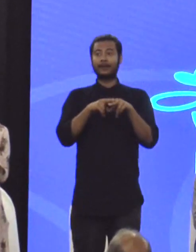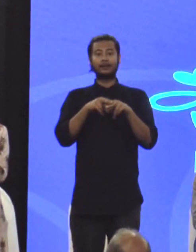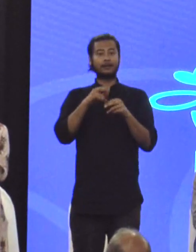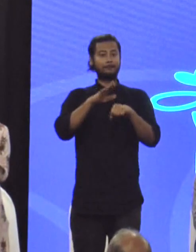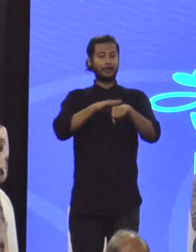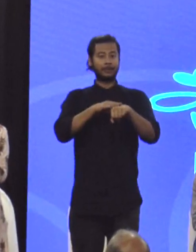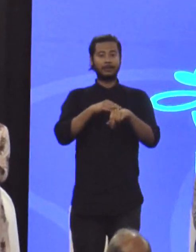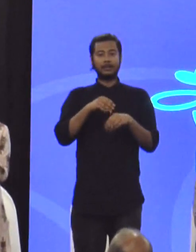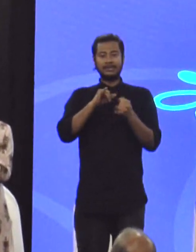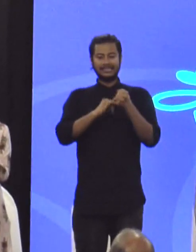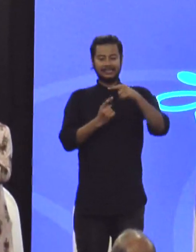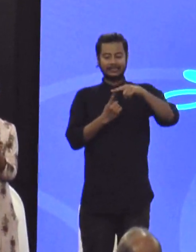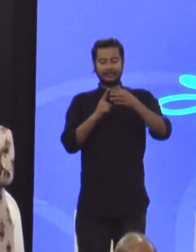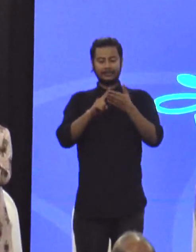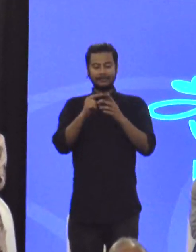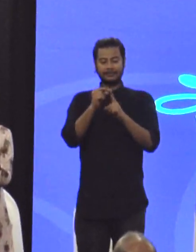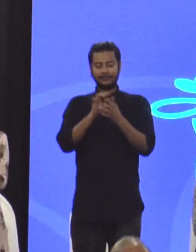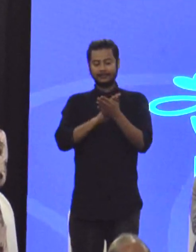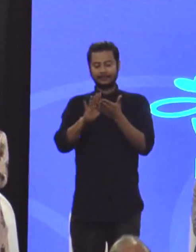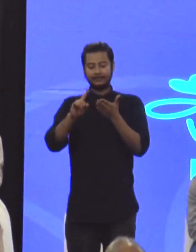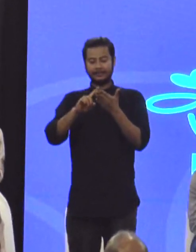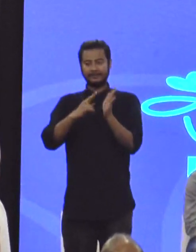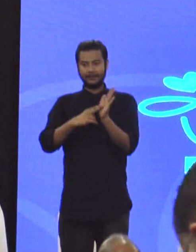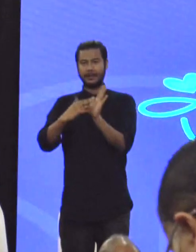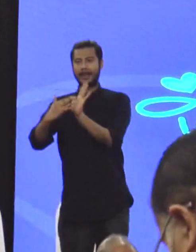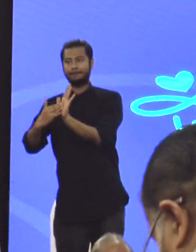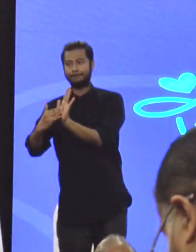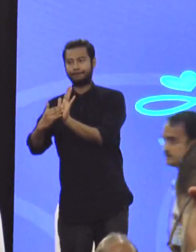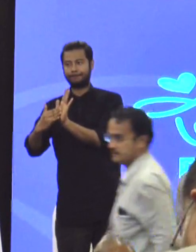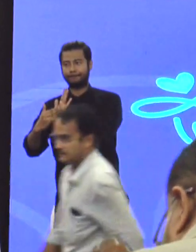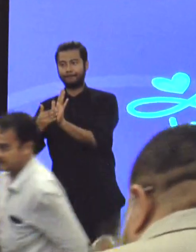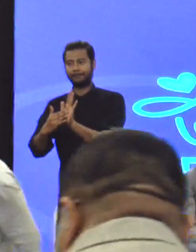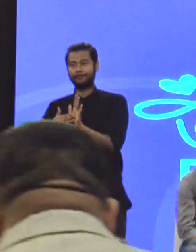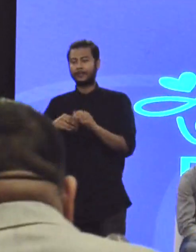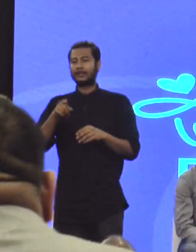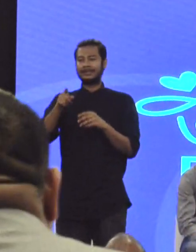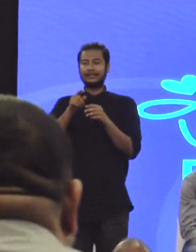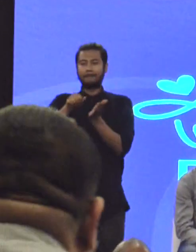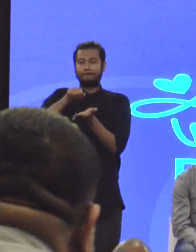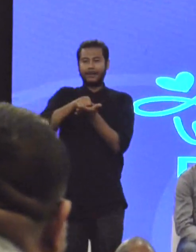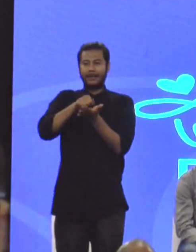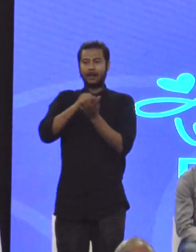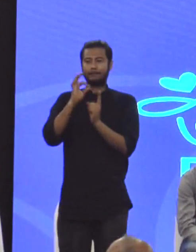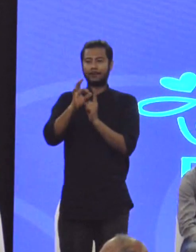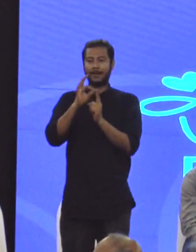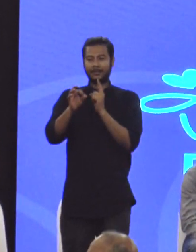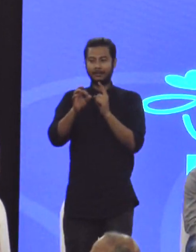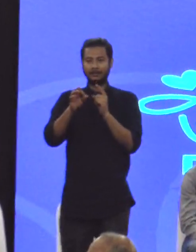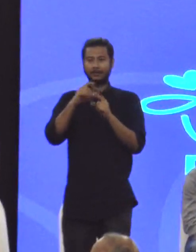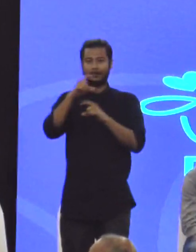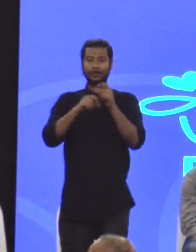from SynGenes. Stephen is the founder and CEO of SynGenes Media Private Limited, VFX